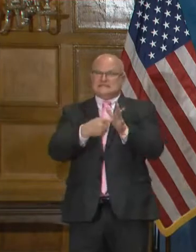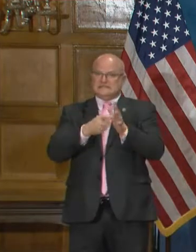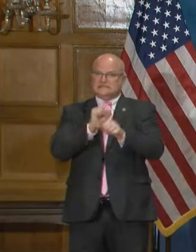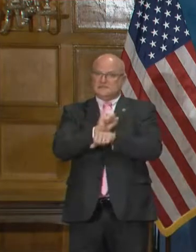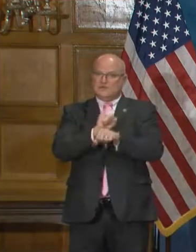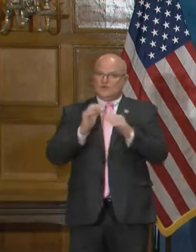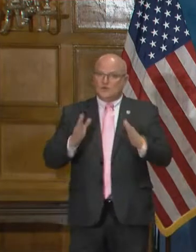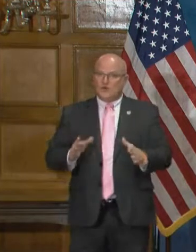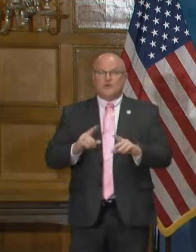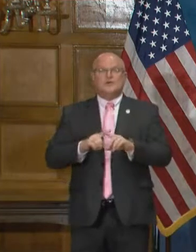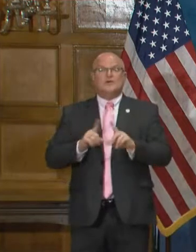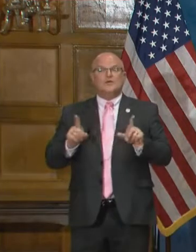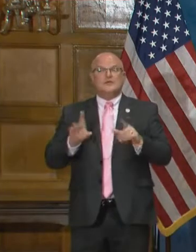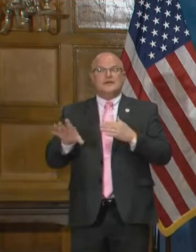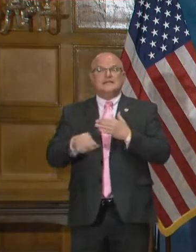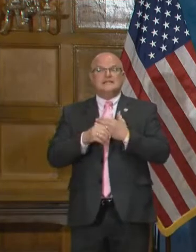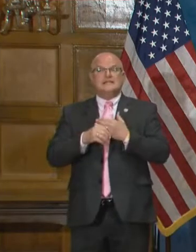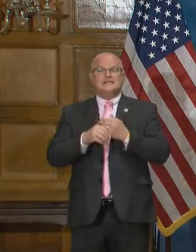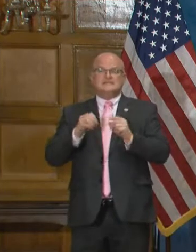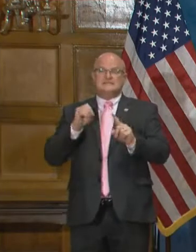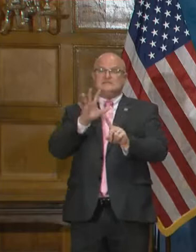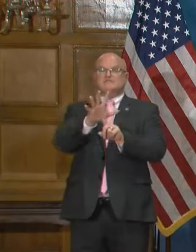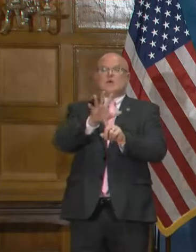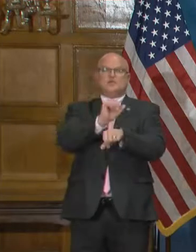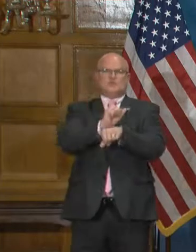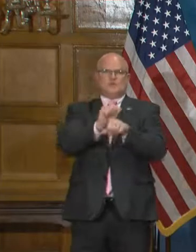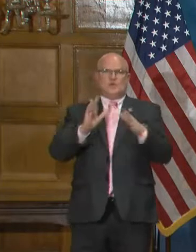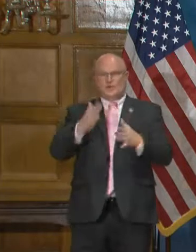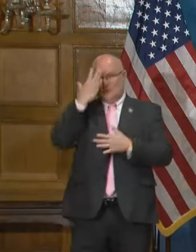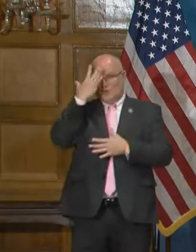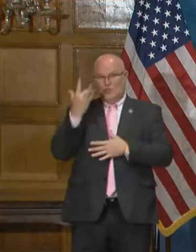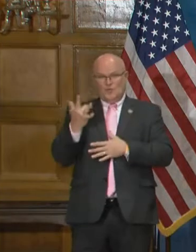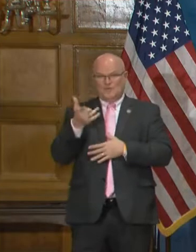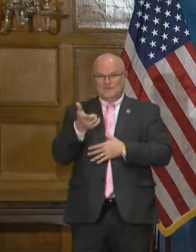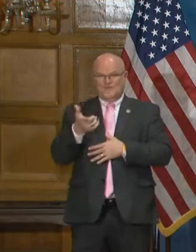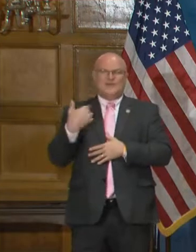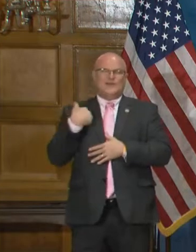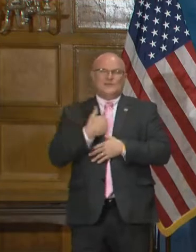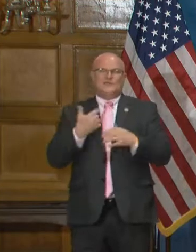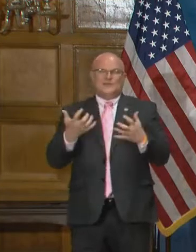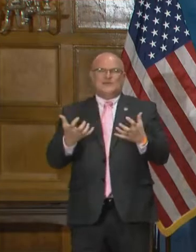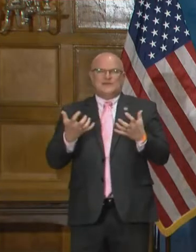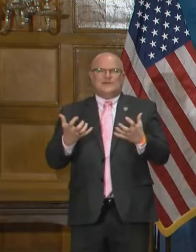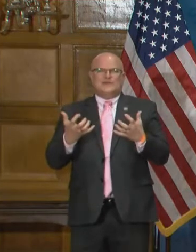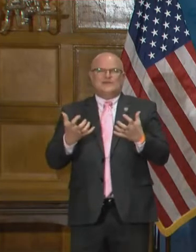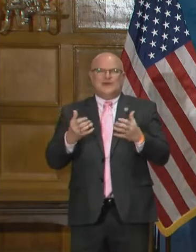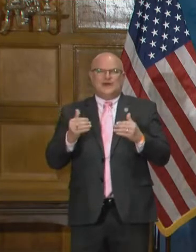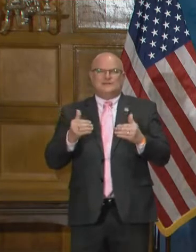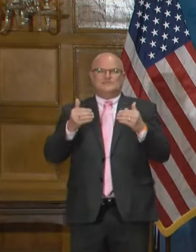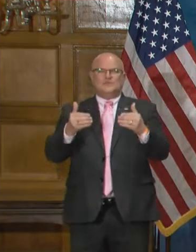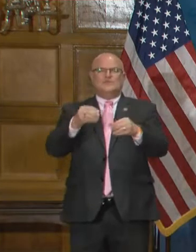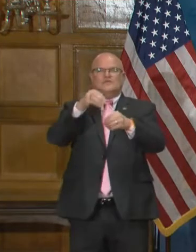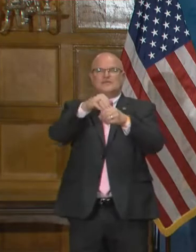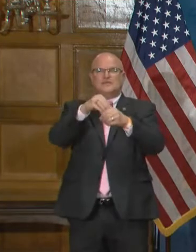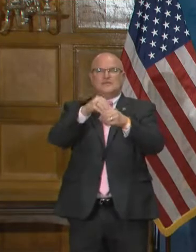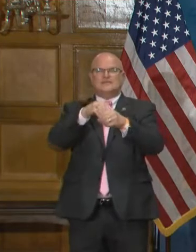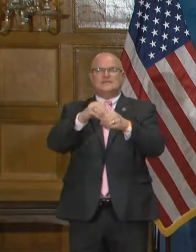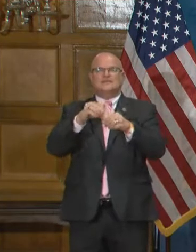worker. But in addition, they're an exposed worker because of that. And we wanted to move them in.